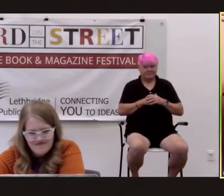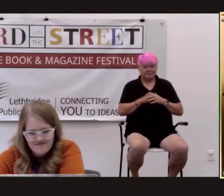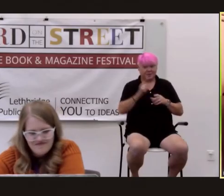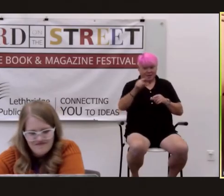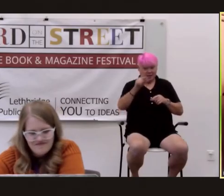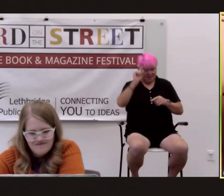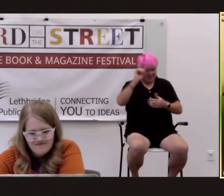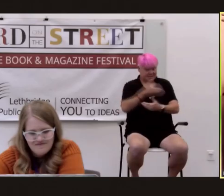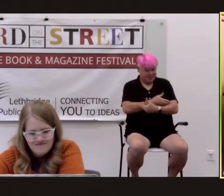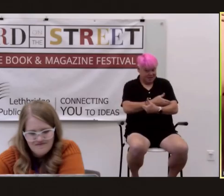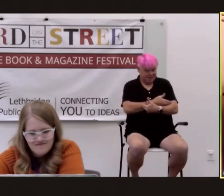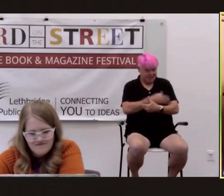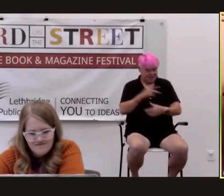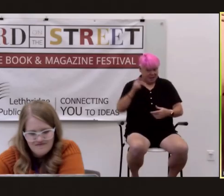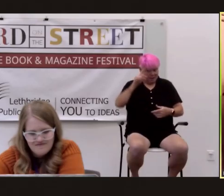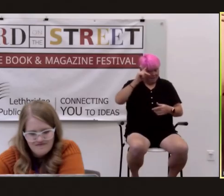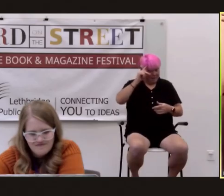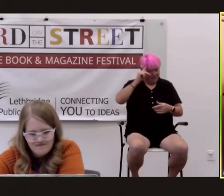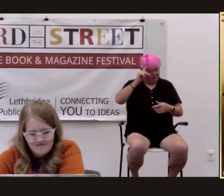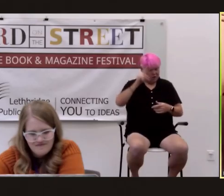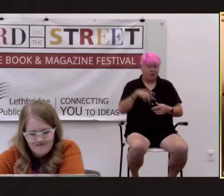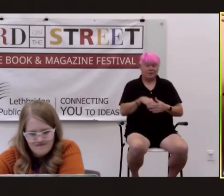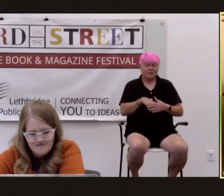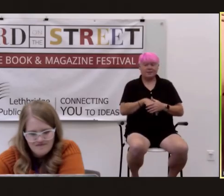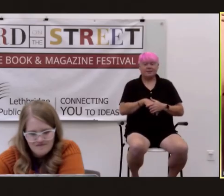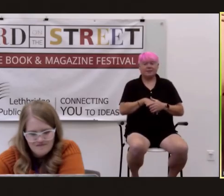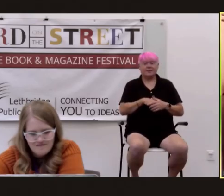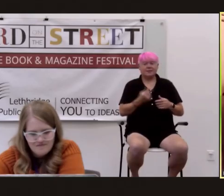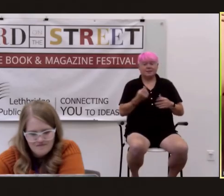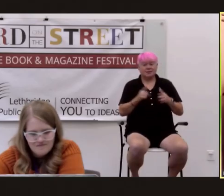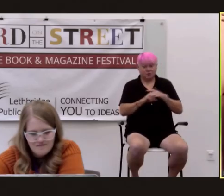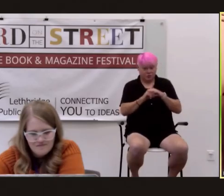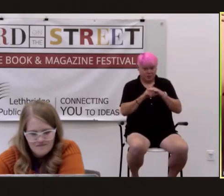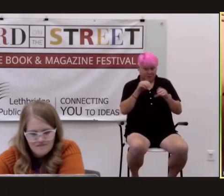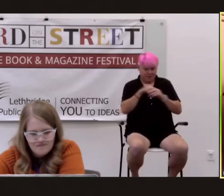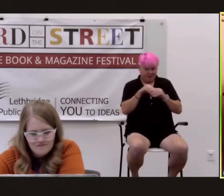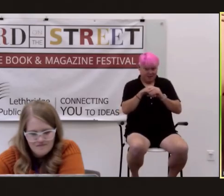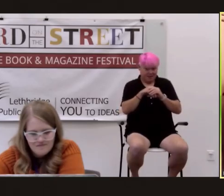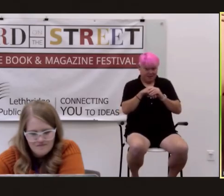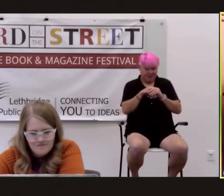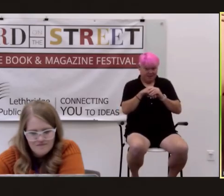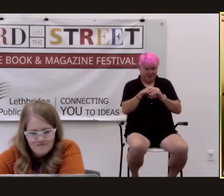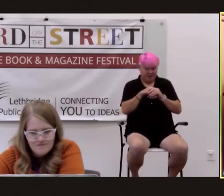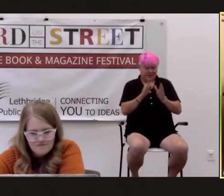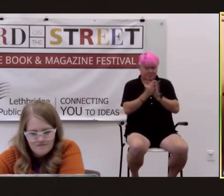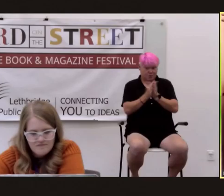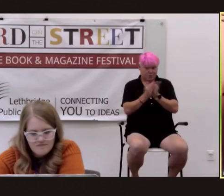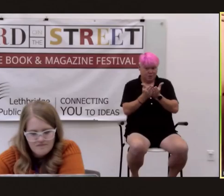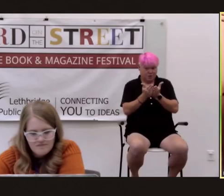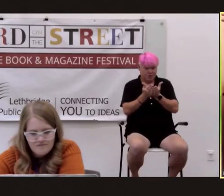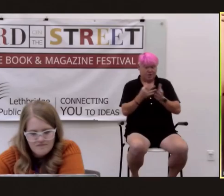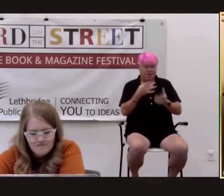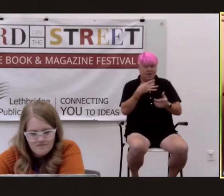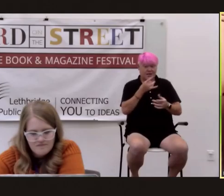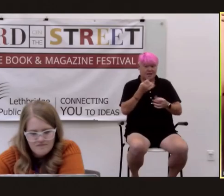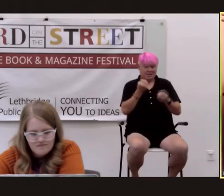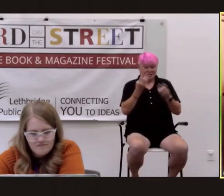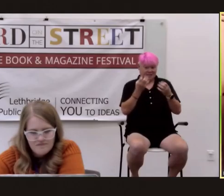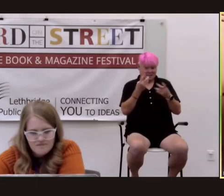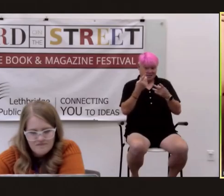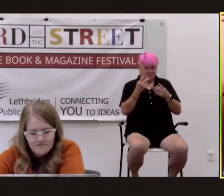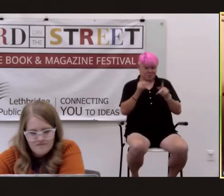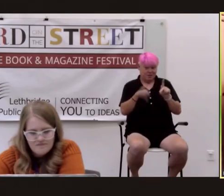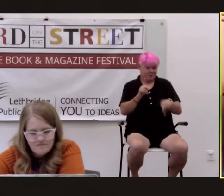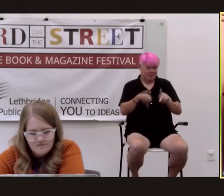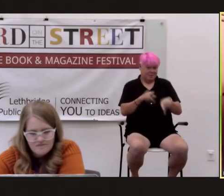peter does appear in novel oppi's daughter who also appears in the novel very sadly like so many people gene you saw in the scene